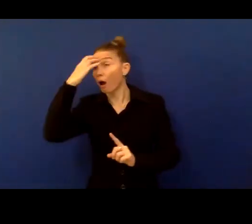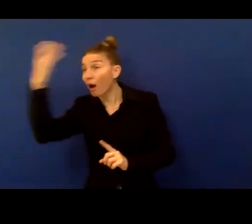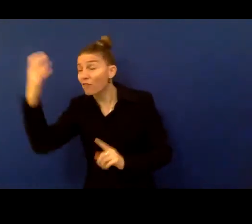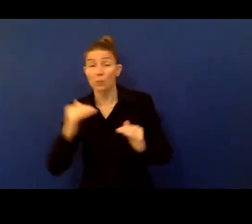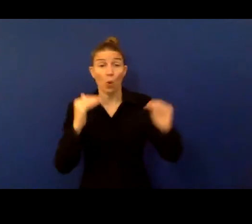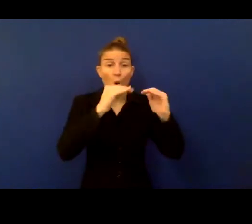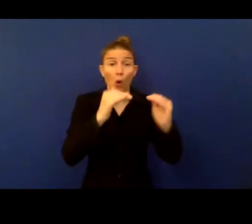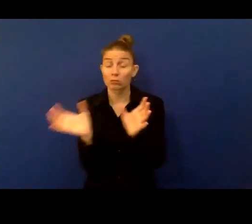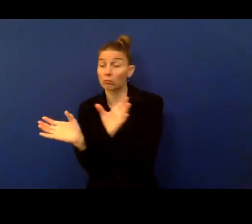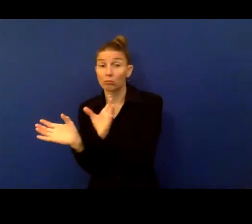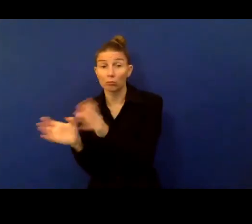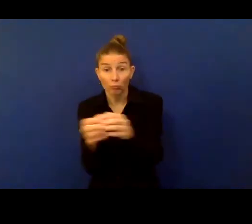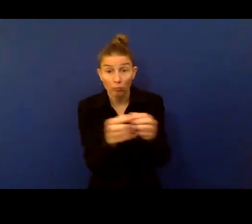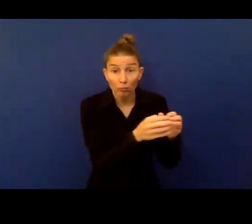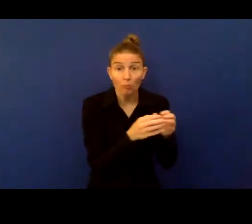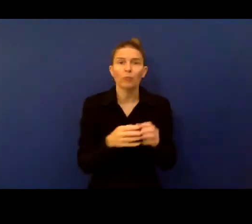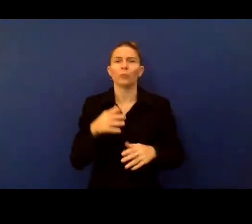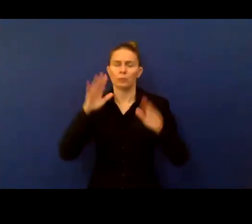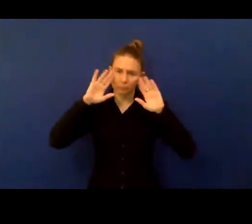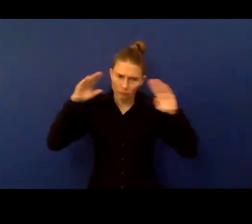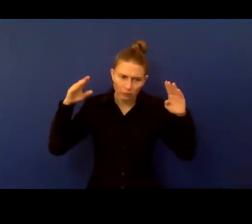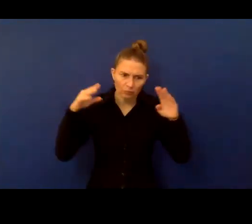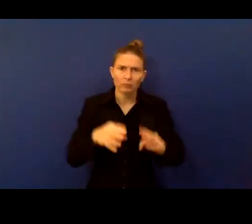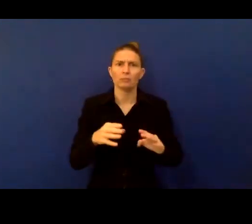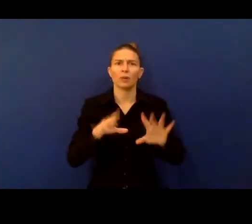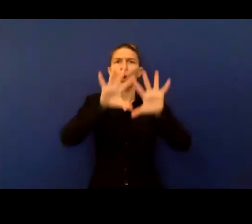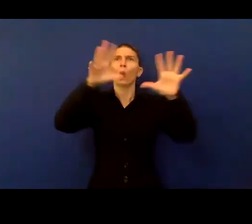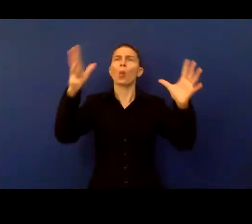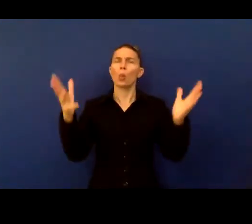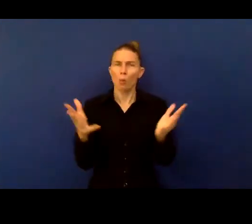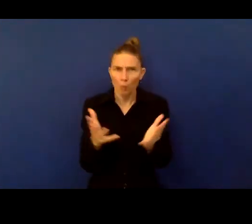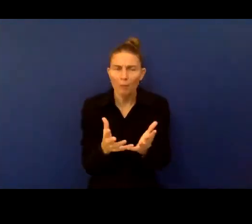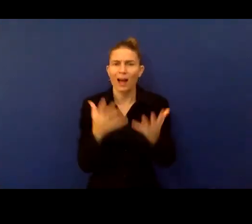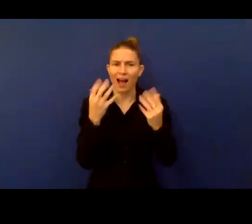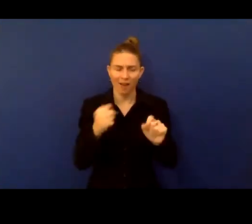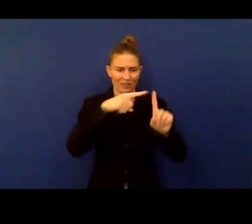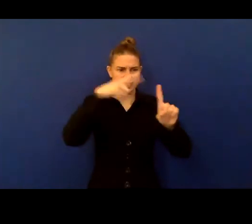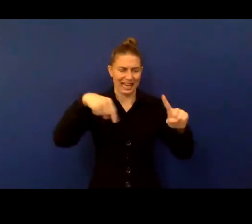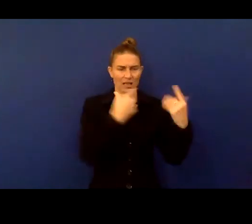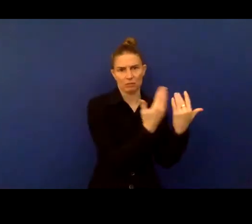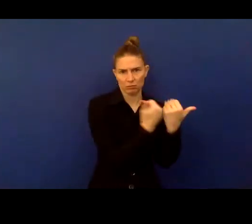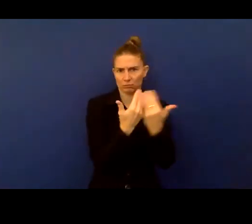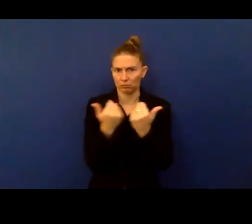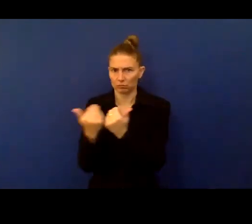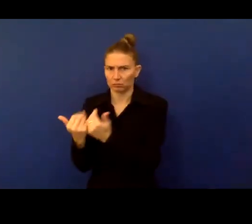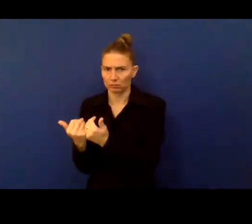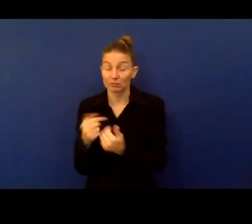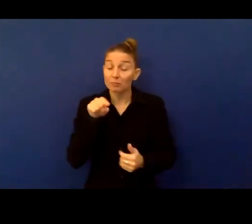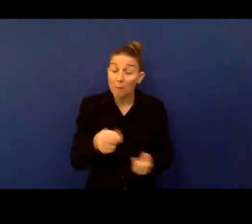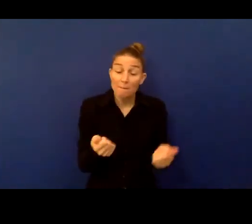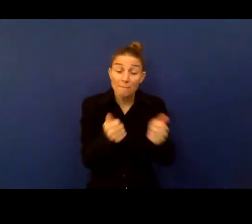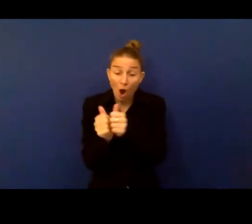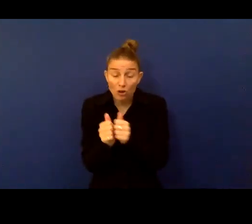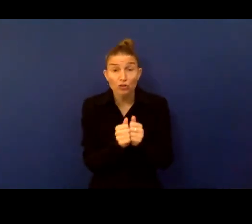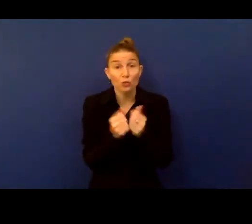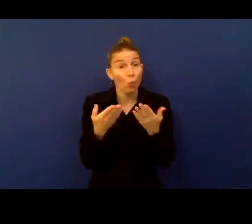inclusive and disaggregated data globally, to ensure that no one is left behind. So it's an open and growing partnership network,